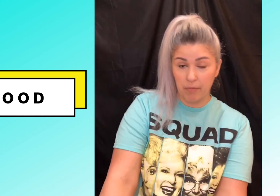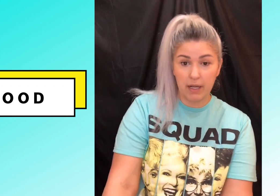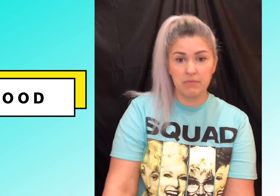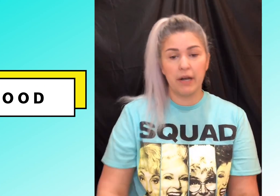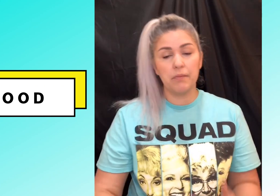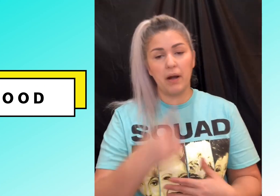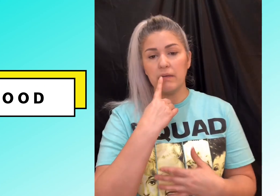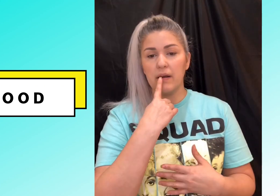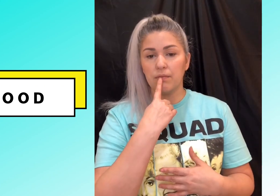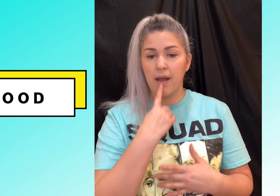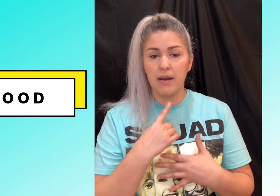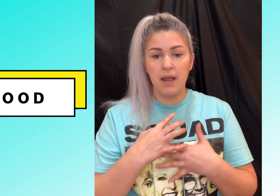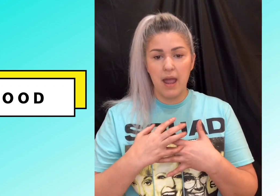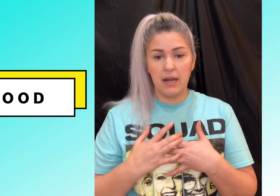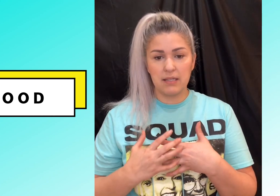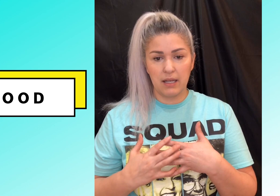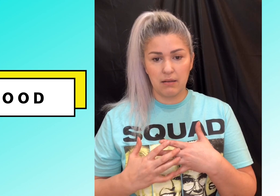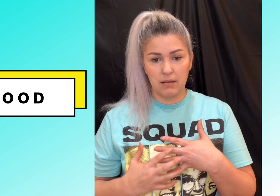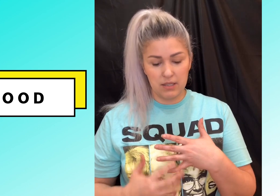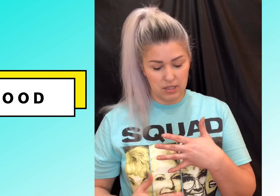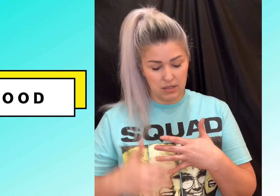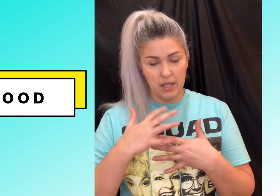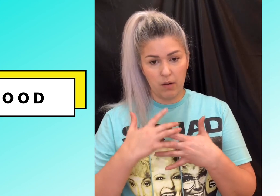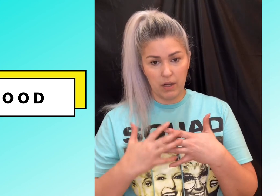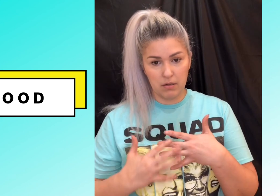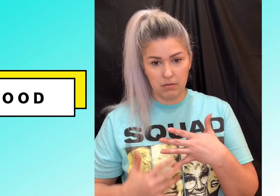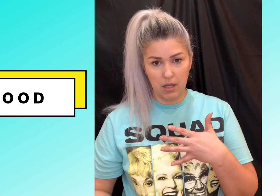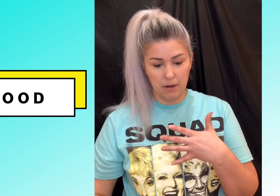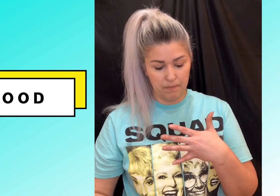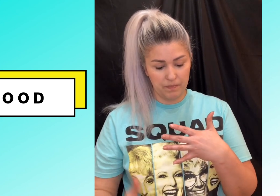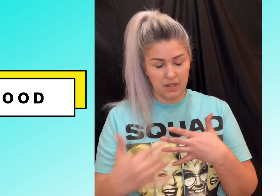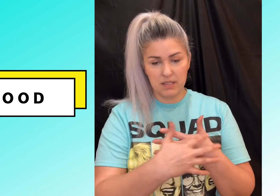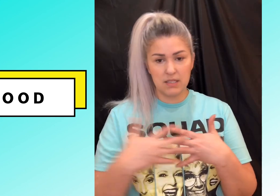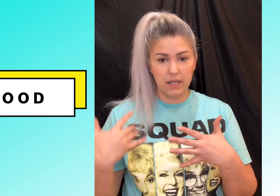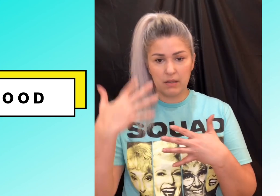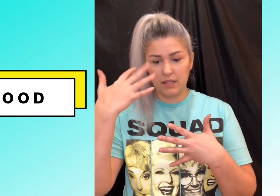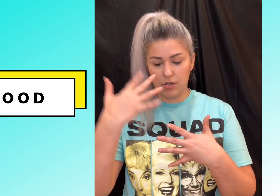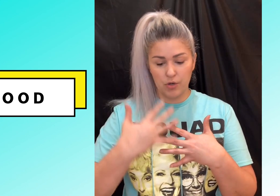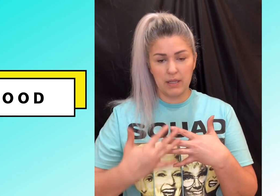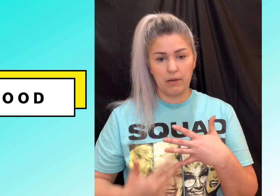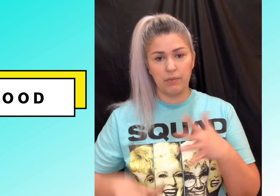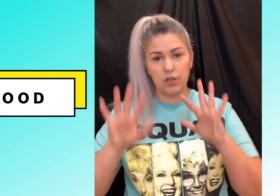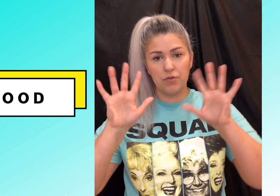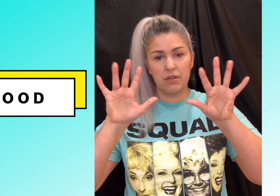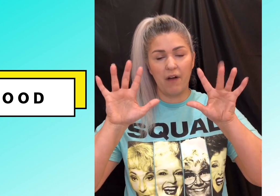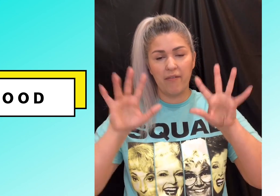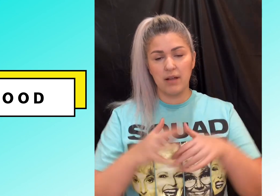when it comes out of your body right red and it's like this is liquid okay this is like these are showing liquid we use the five pounds